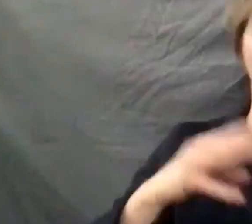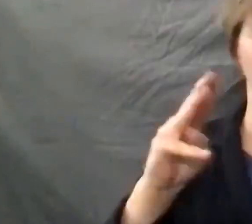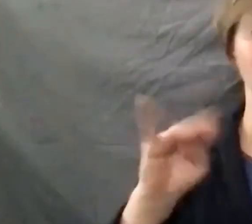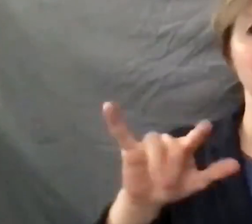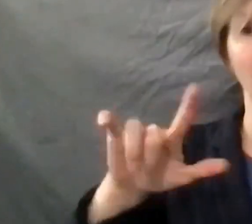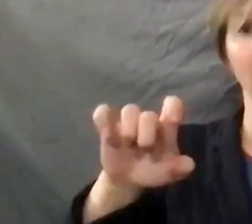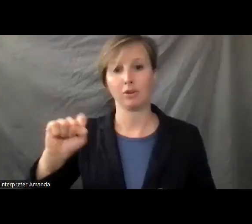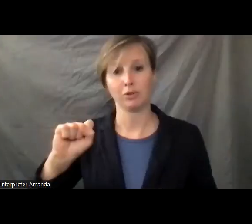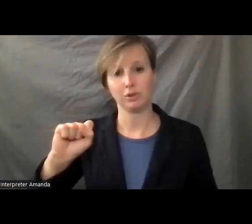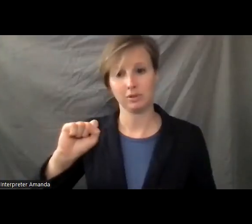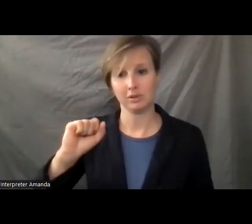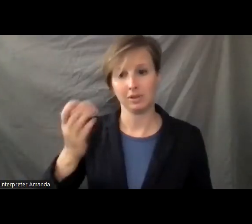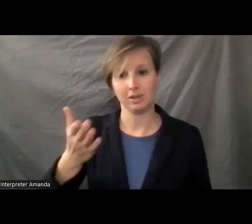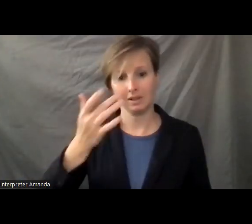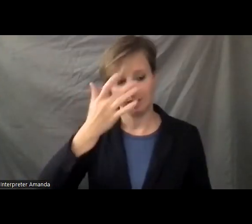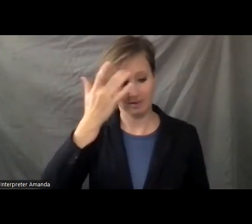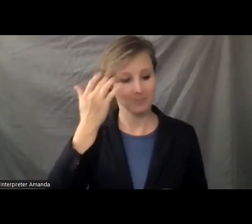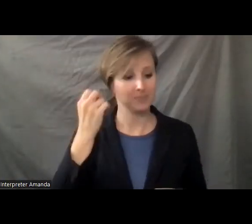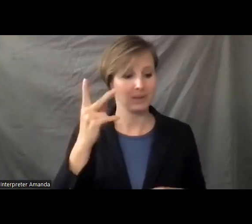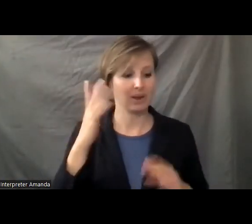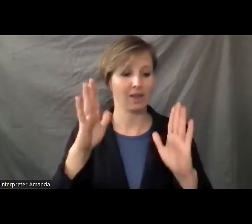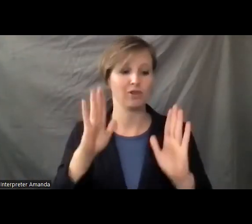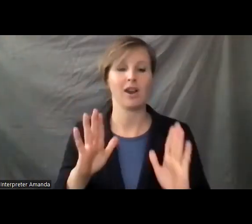over to you. Okay, great. Well, thank you.